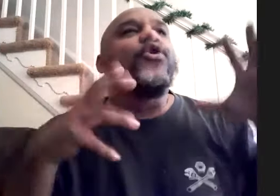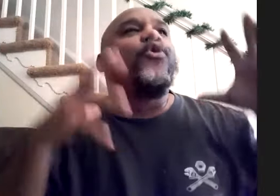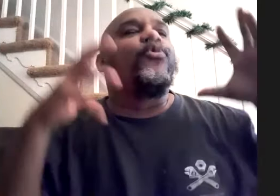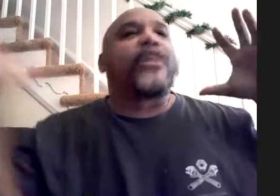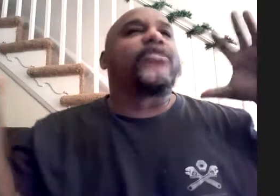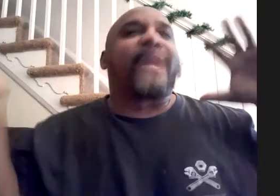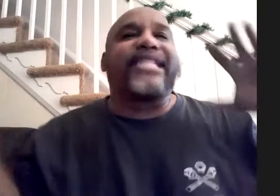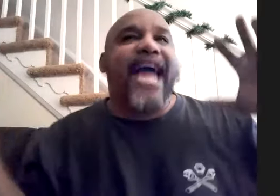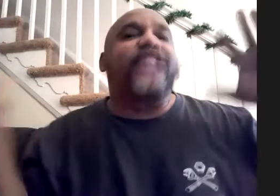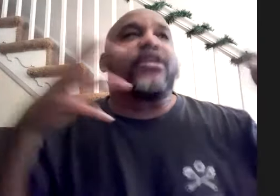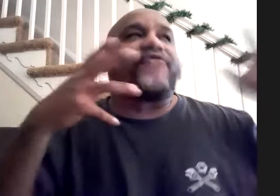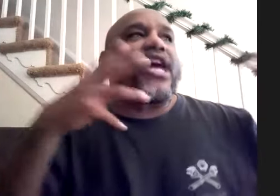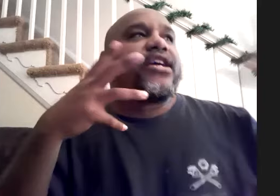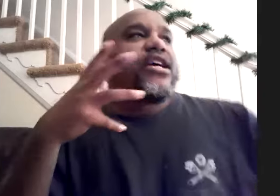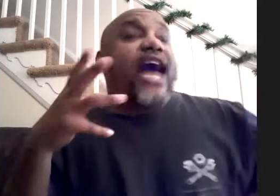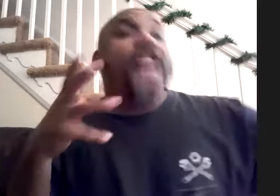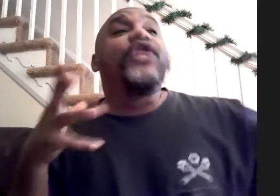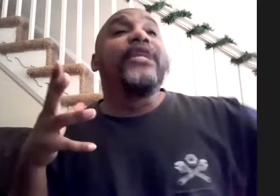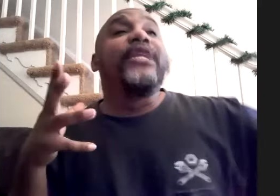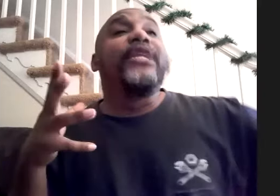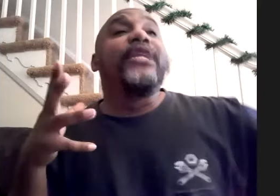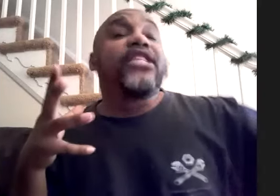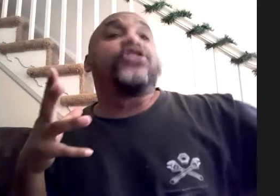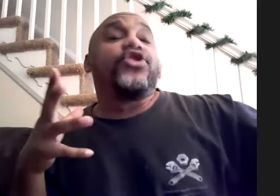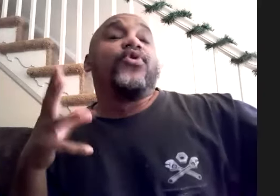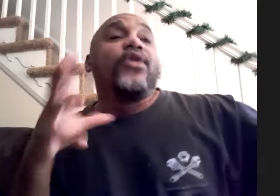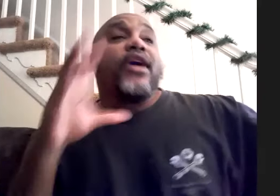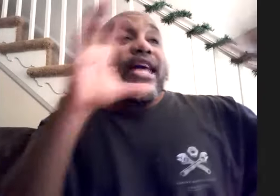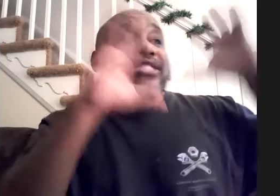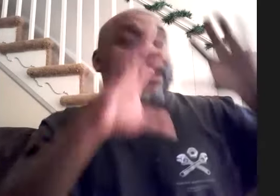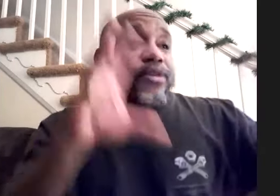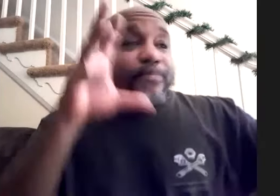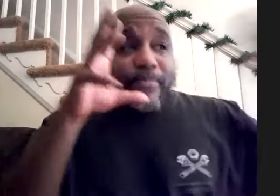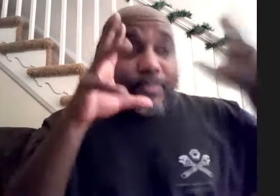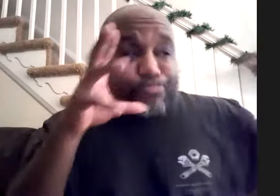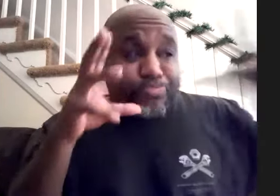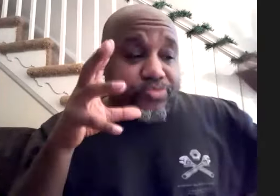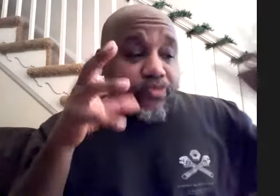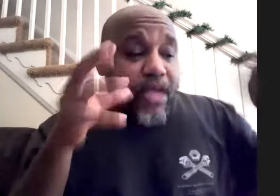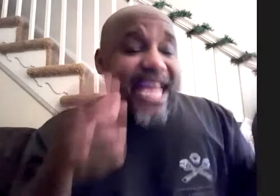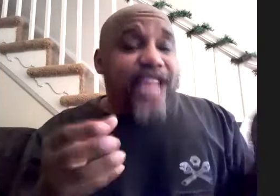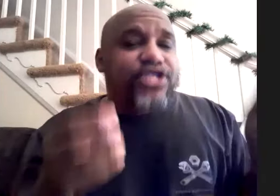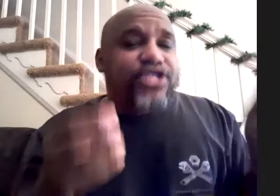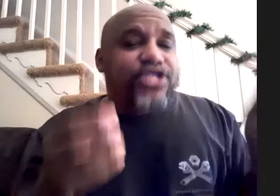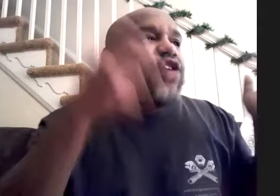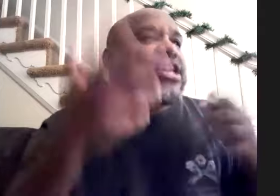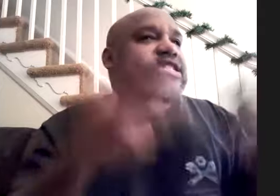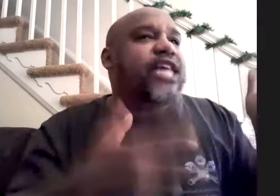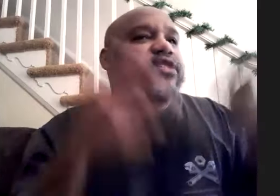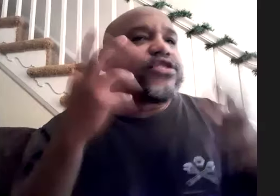because of my dad and stuff that i knew he listened to and different textures about how things came to